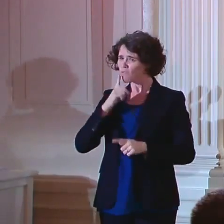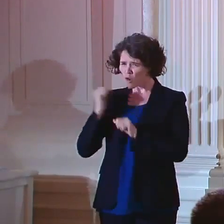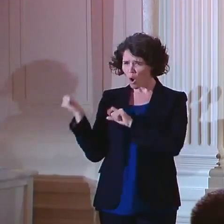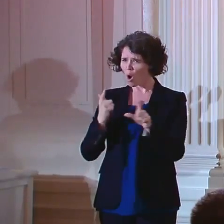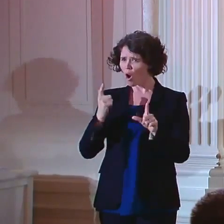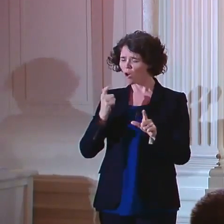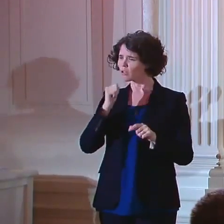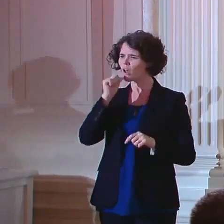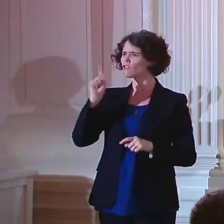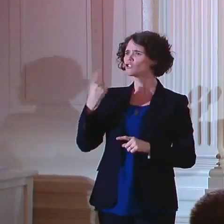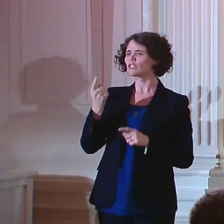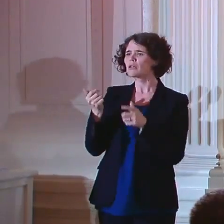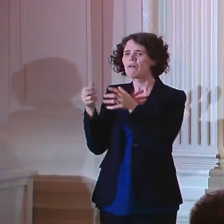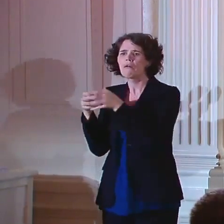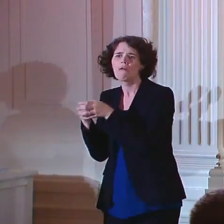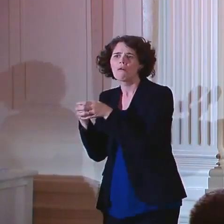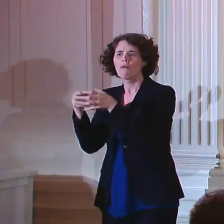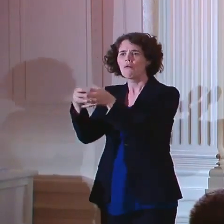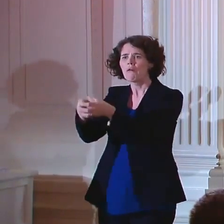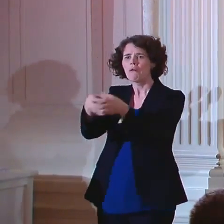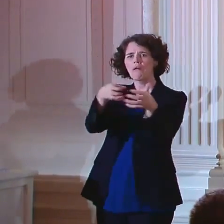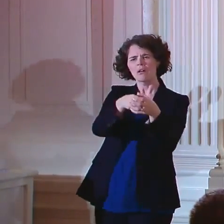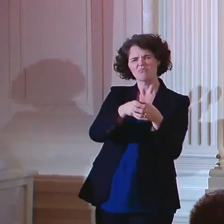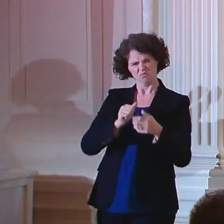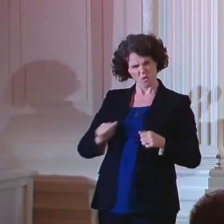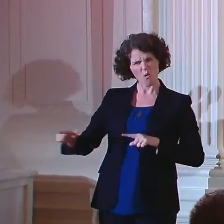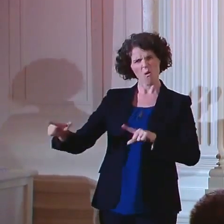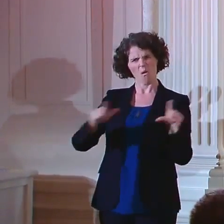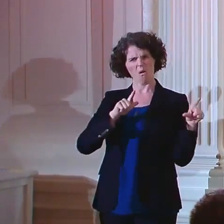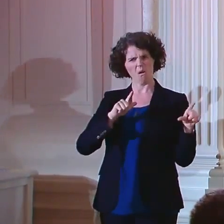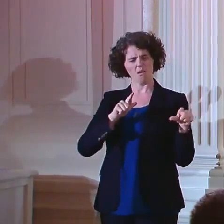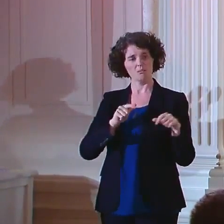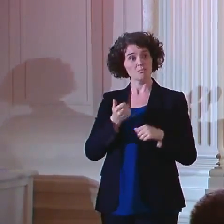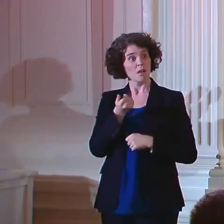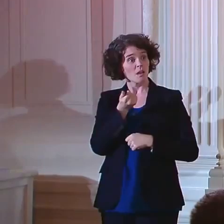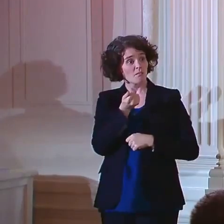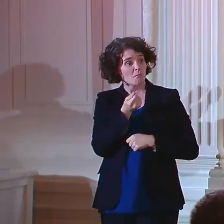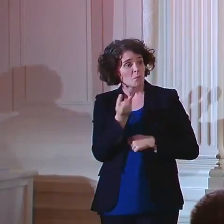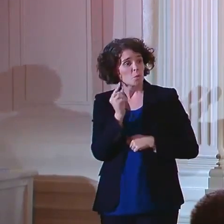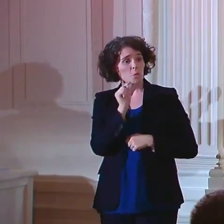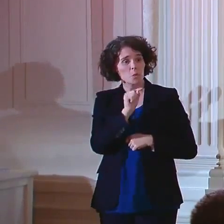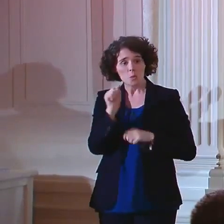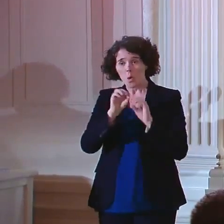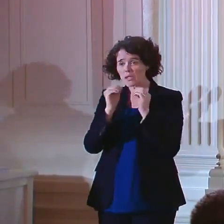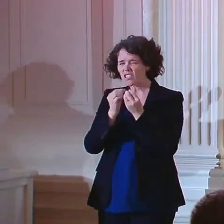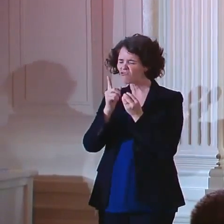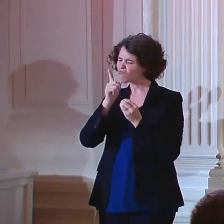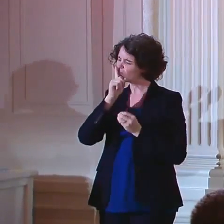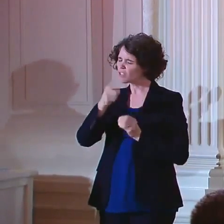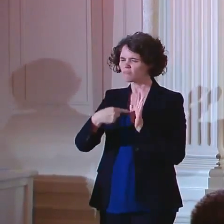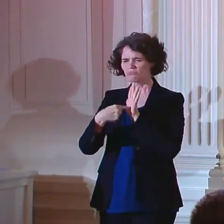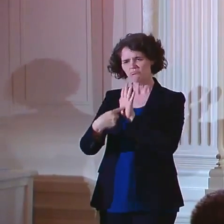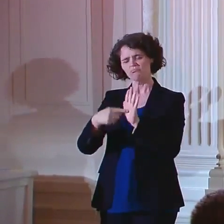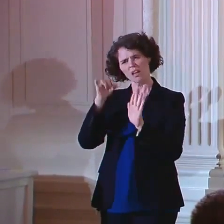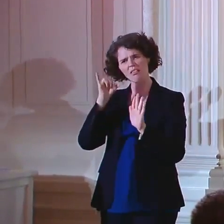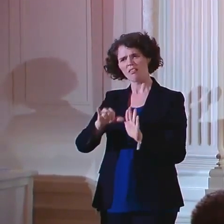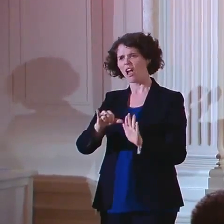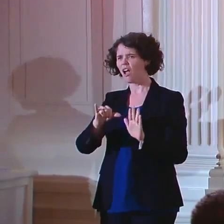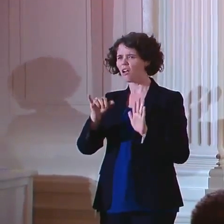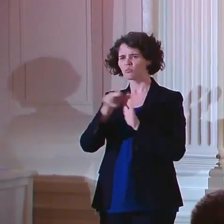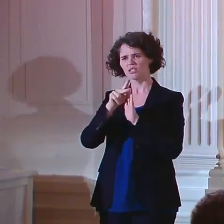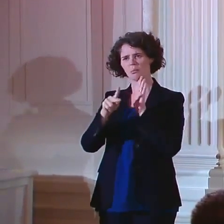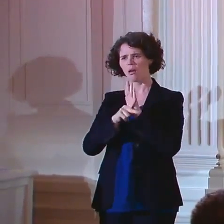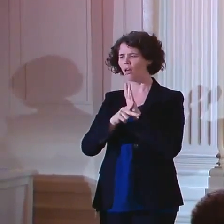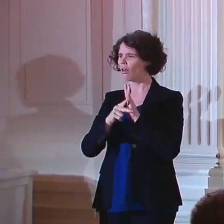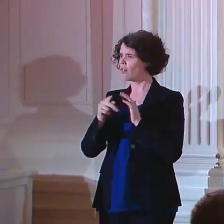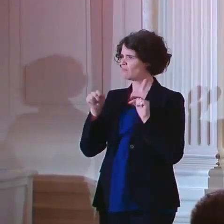some. A few organizations exemplify that principle and that promise better than this one, and so I